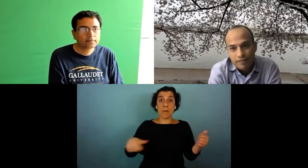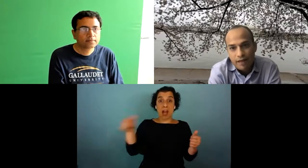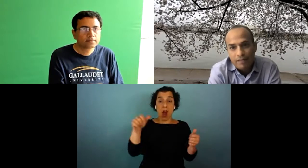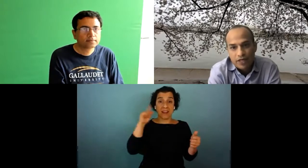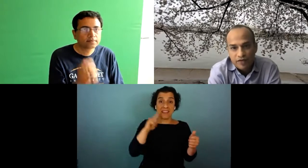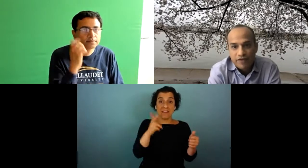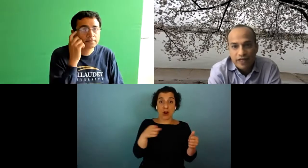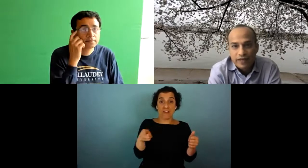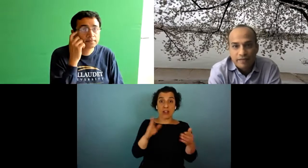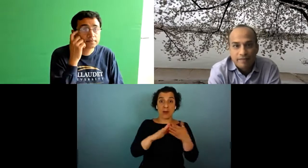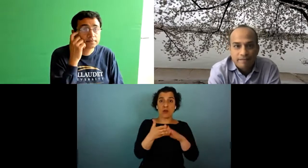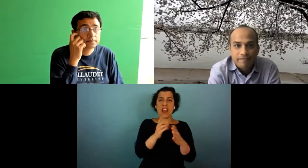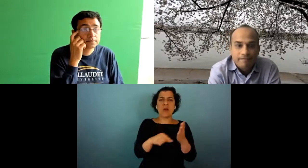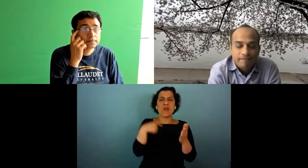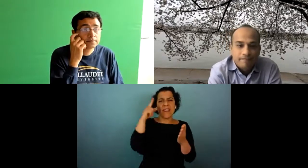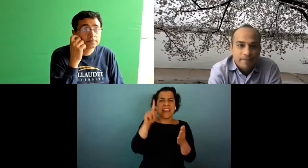a application for that